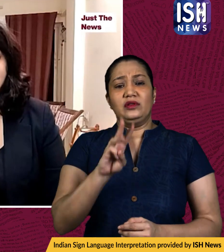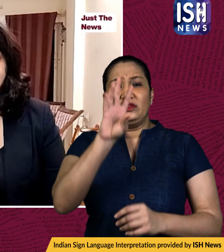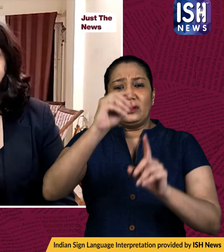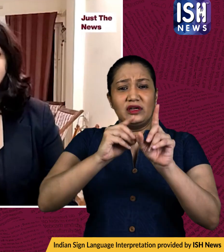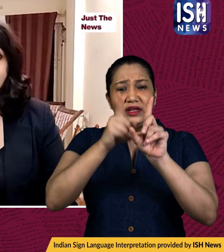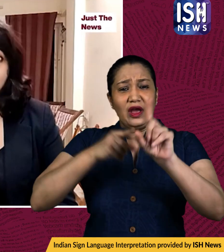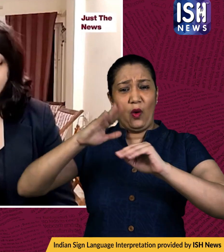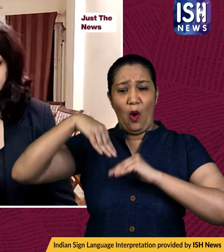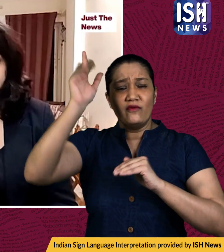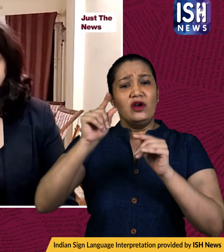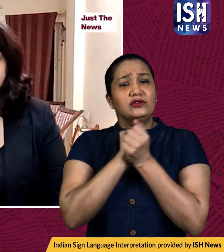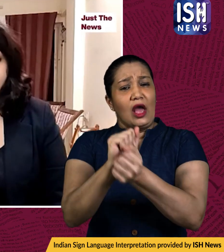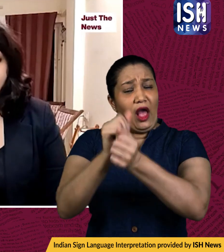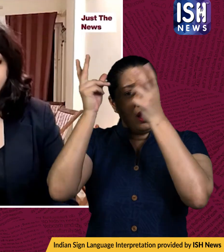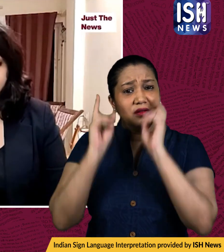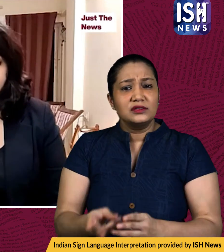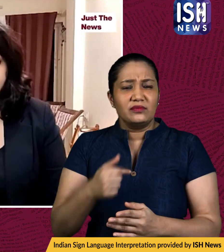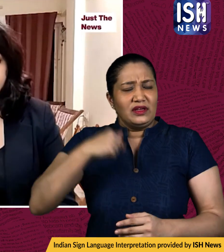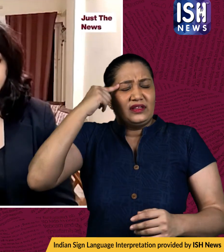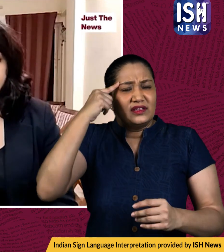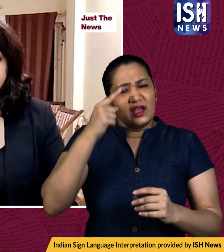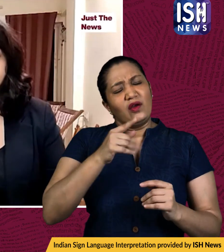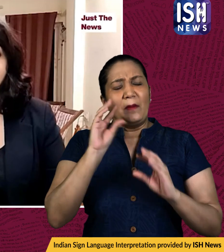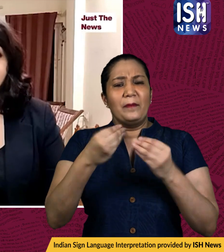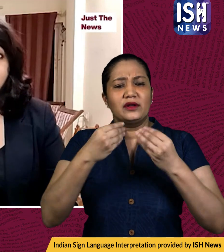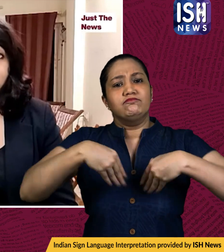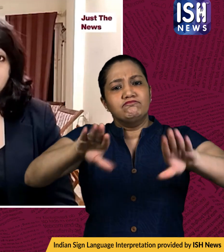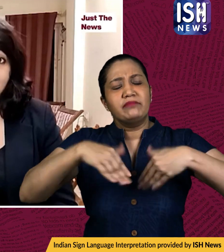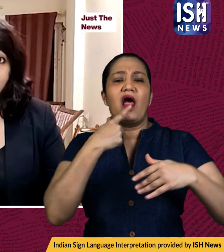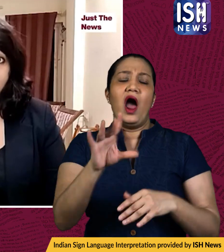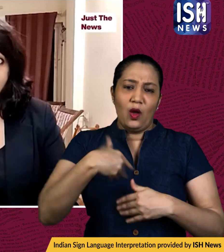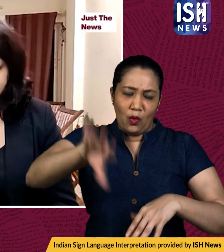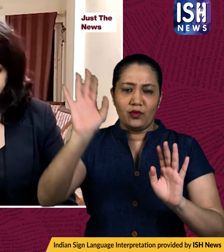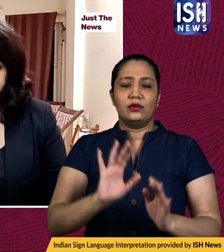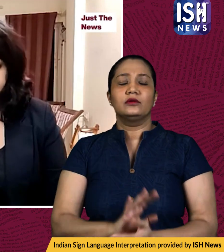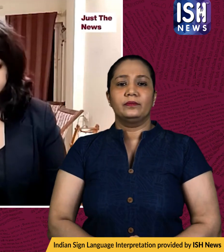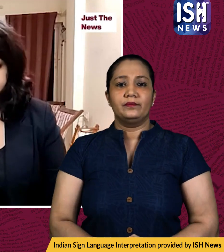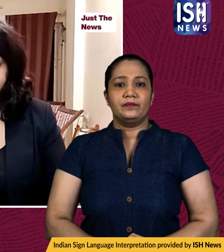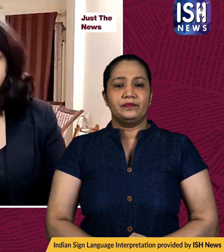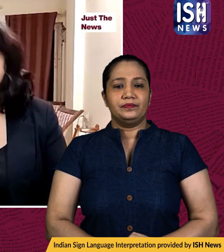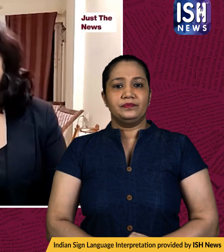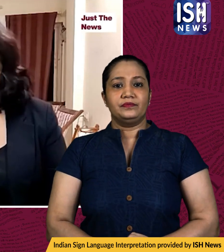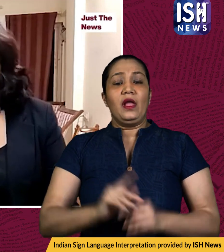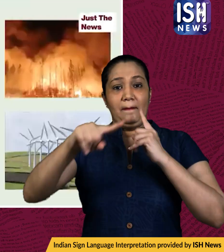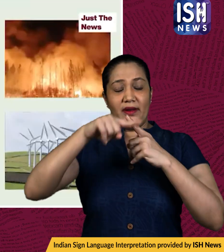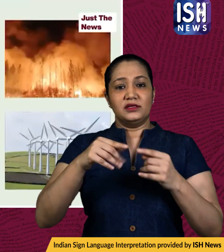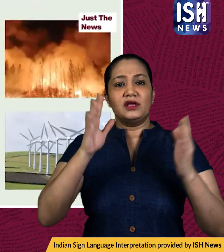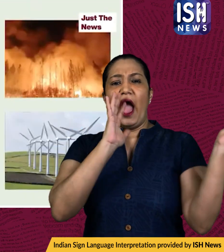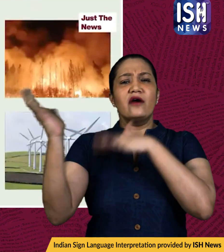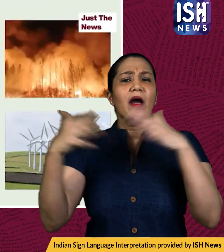years in jail we are of the view that he is entitled to be released on bail end quote moving on to environment news